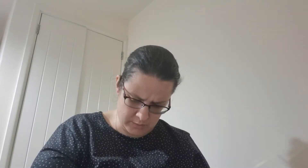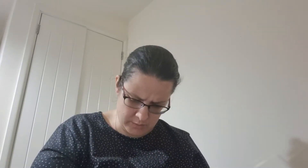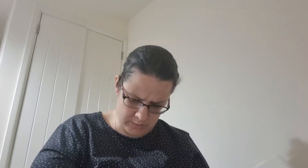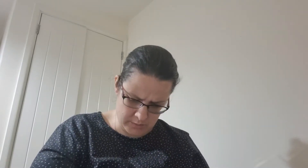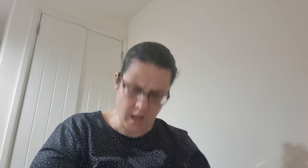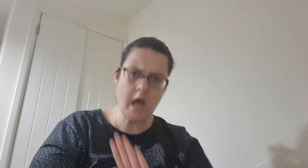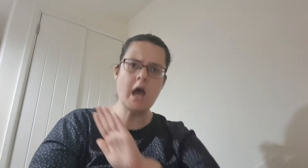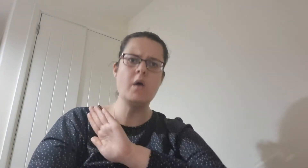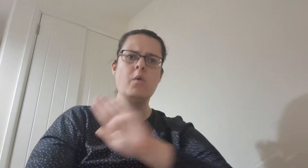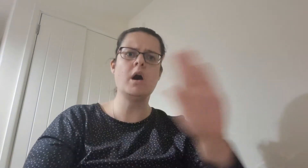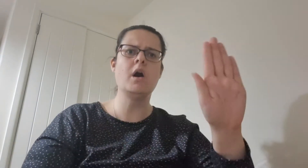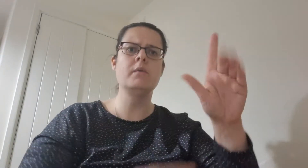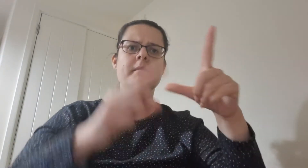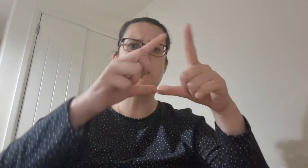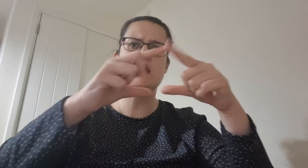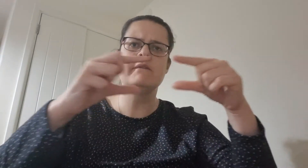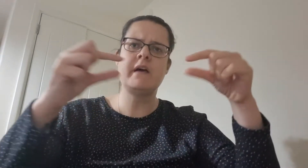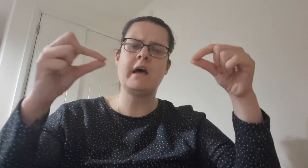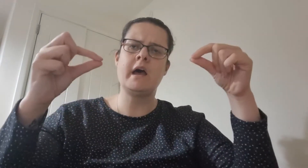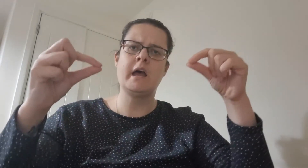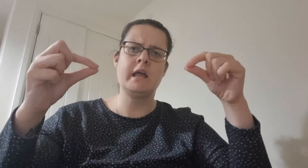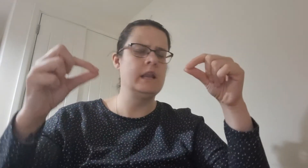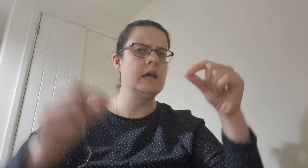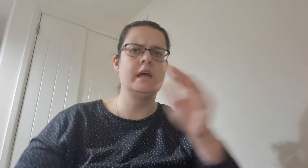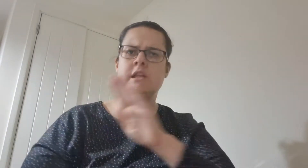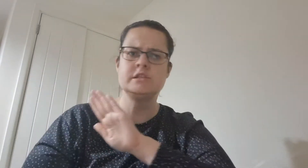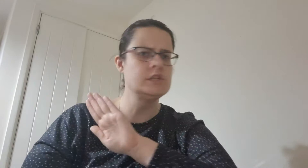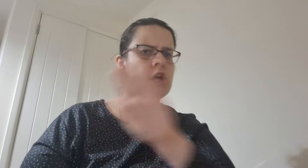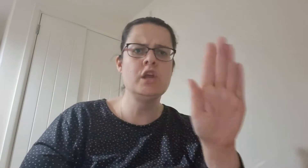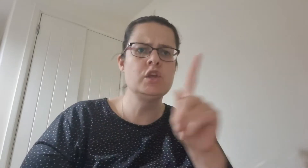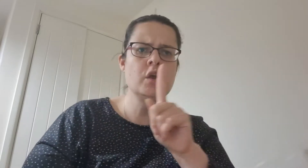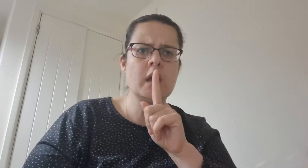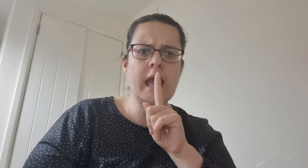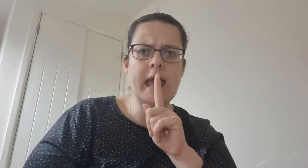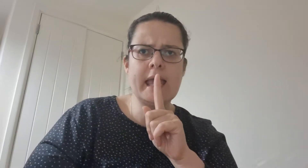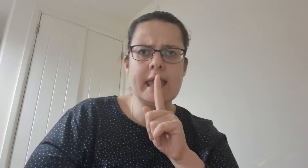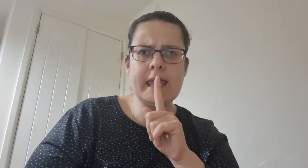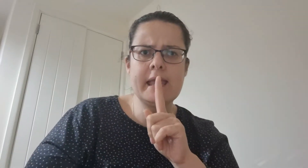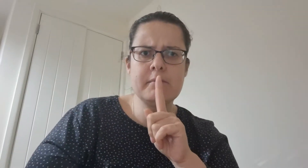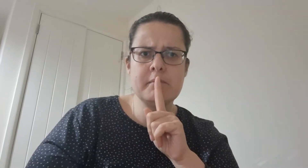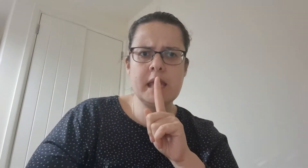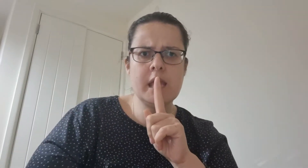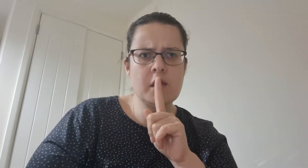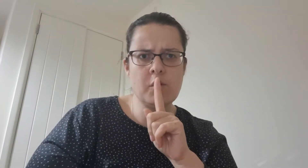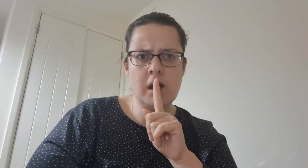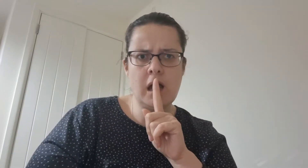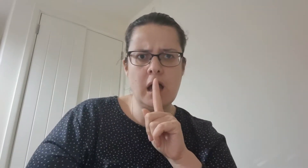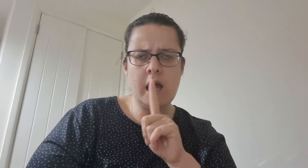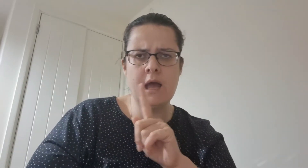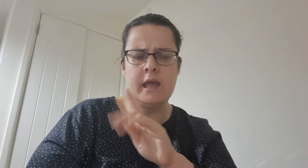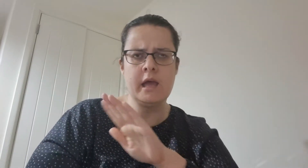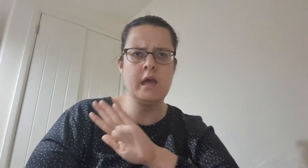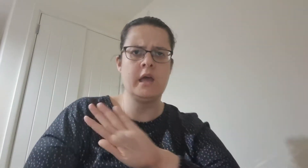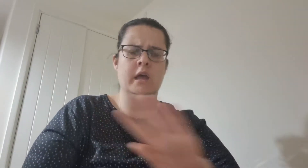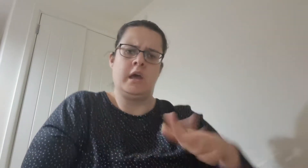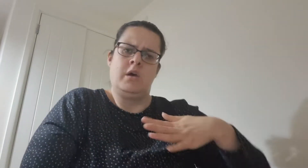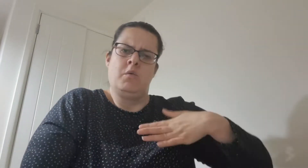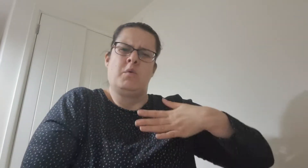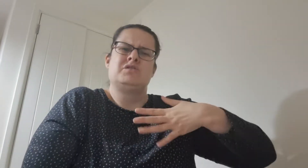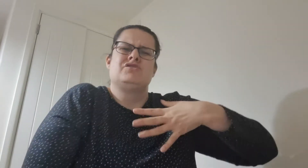I won't be silent, you can't keep me quiet Won't